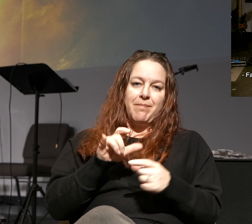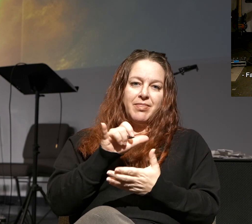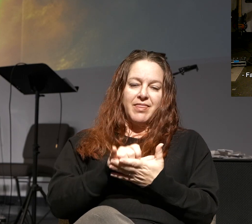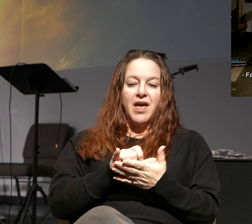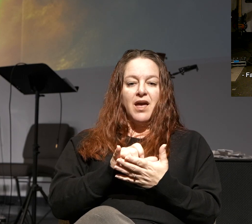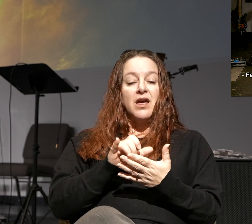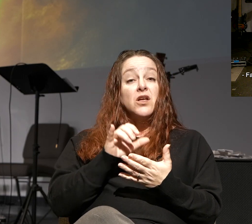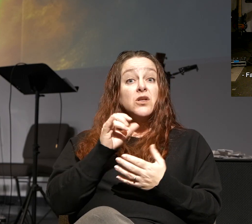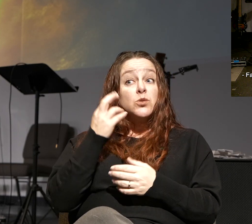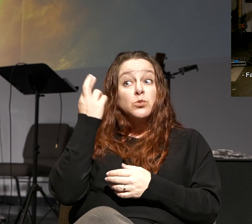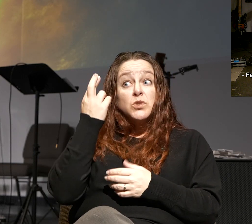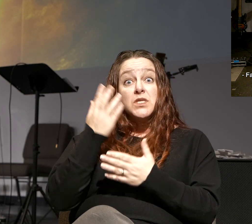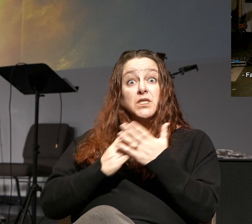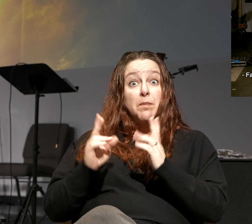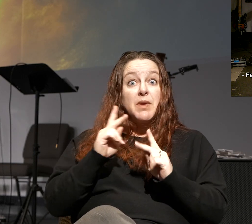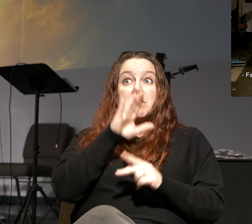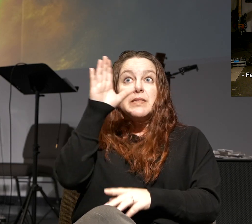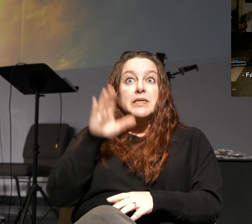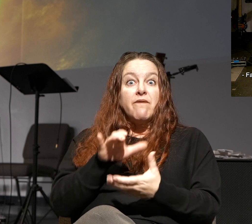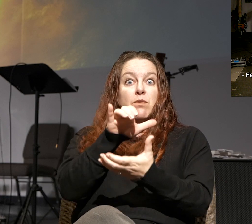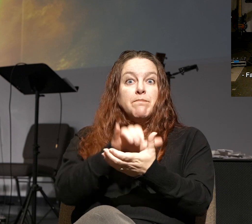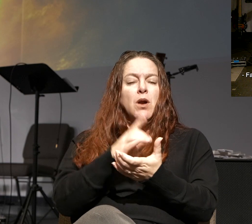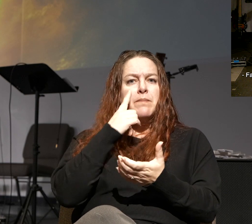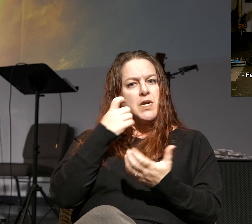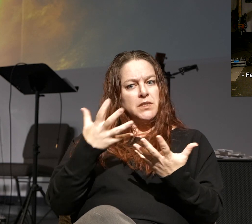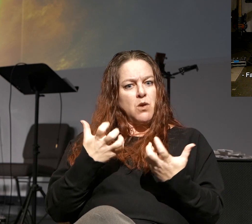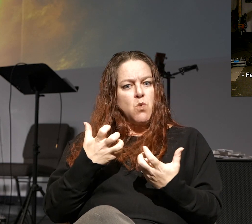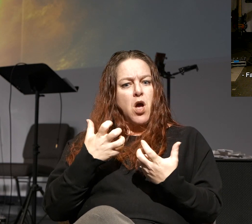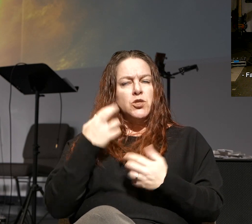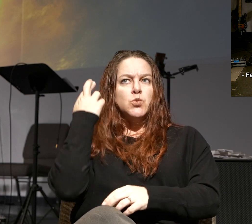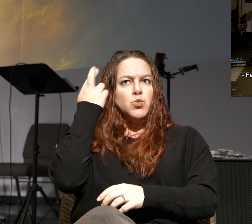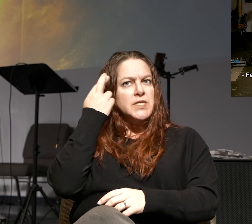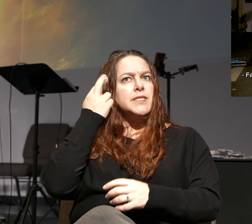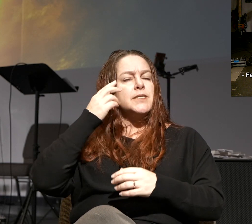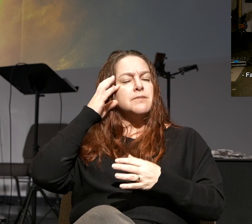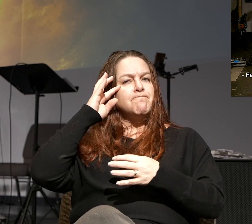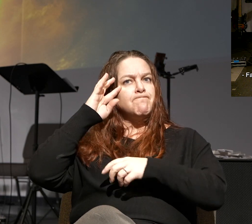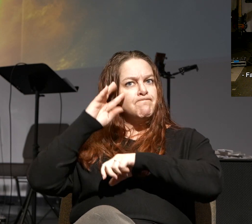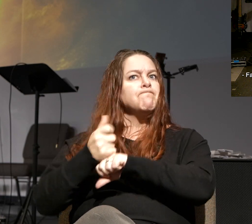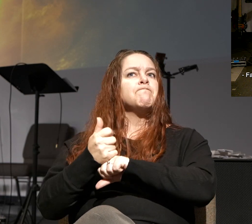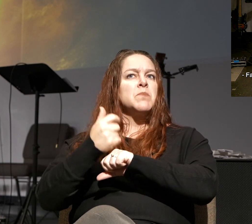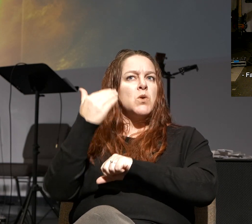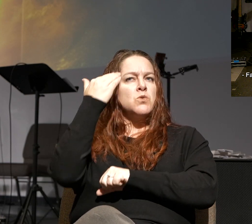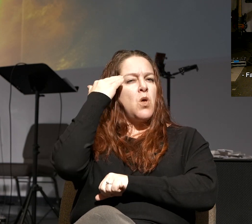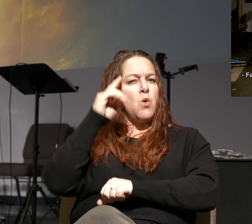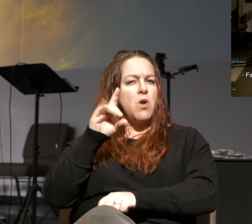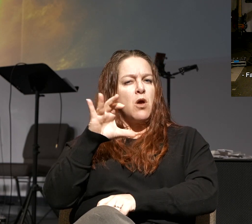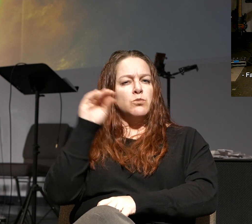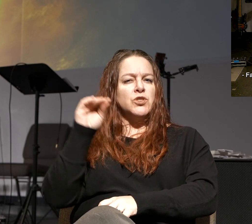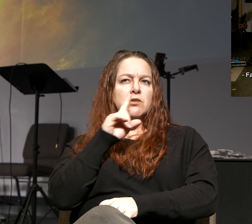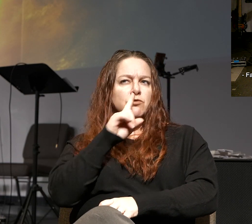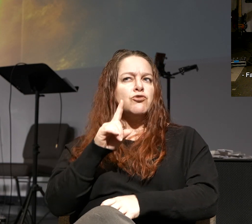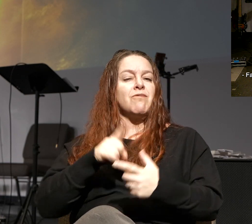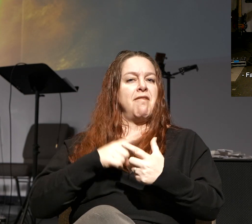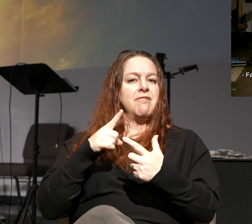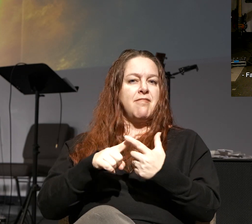the reason why some people never get married, because they want to reason to certainty and then make the commitment.